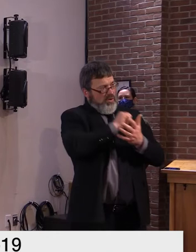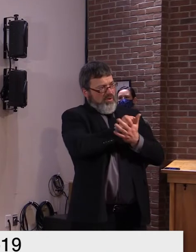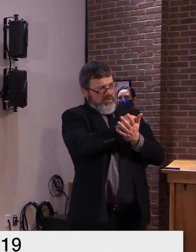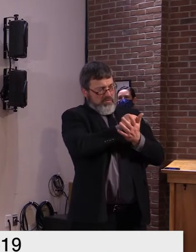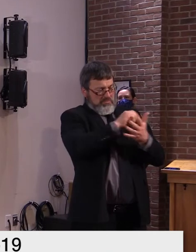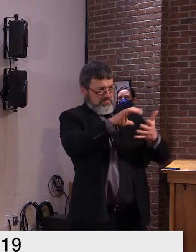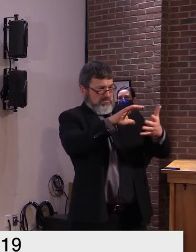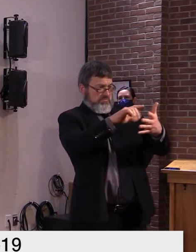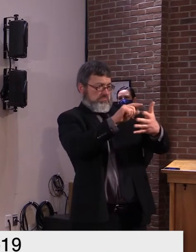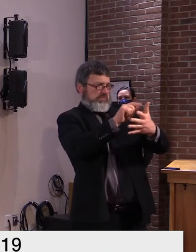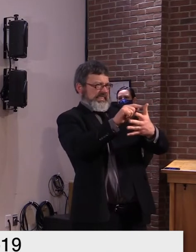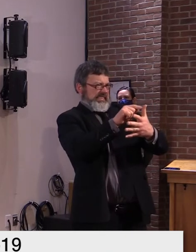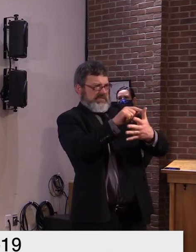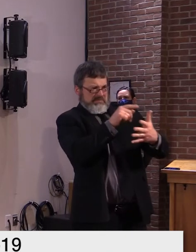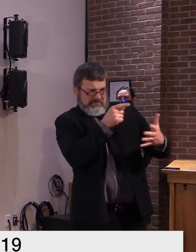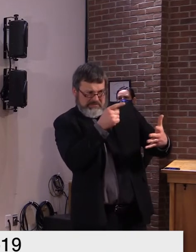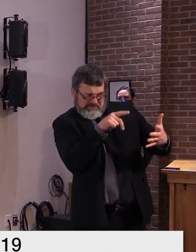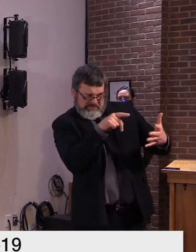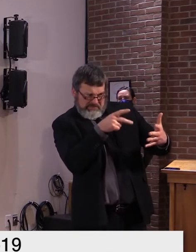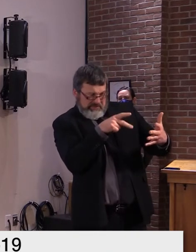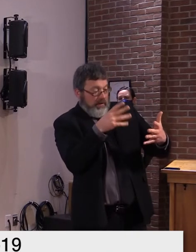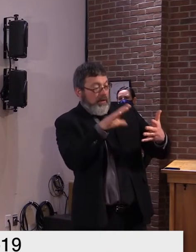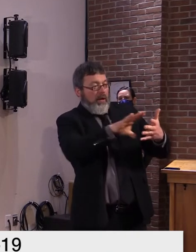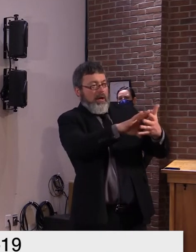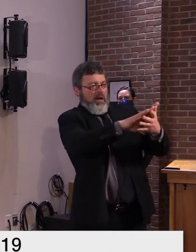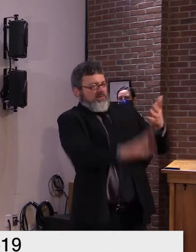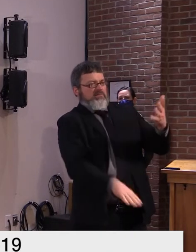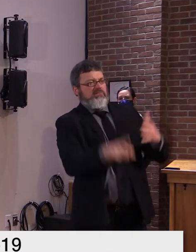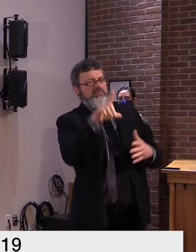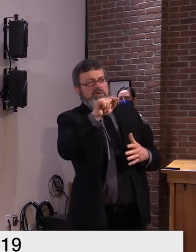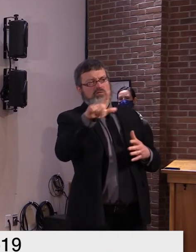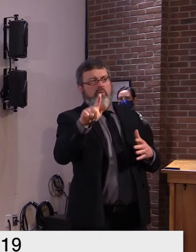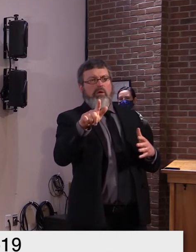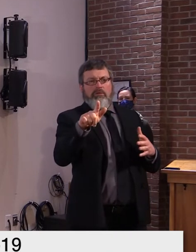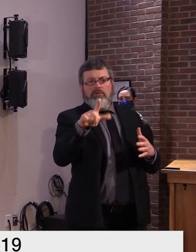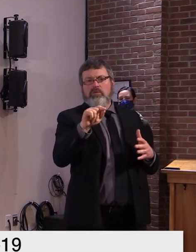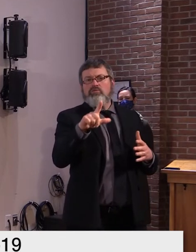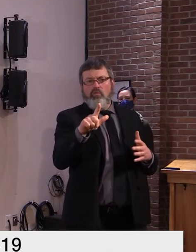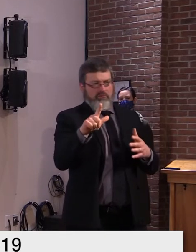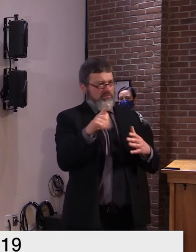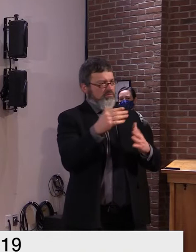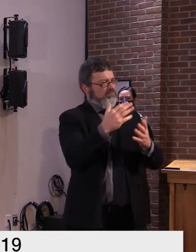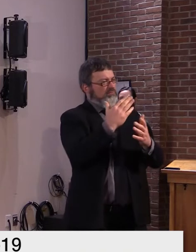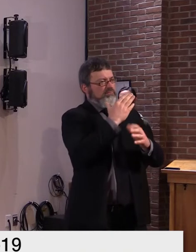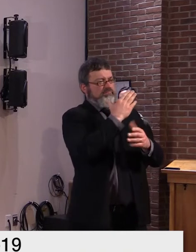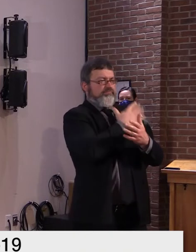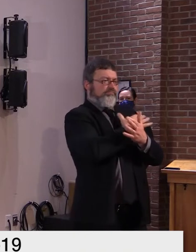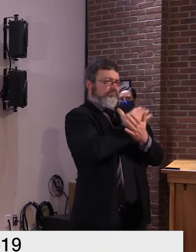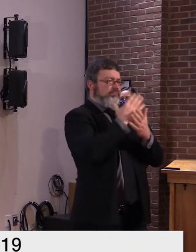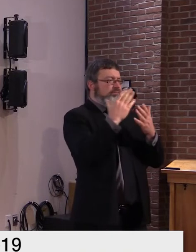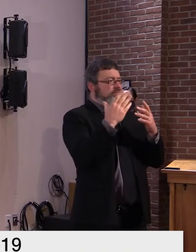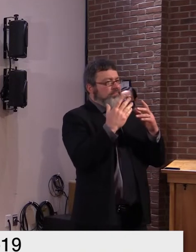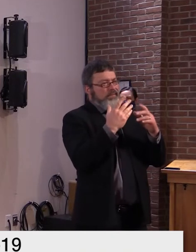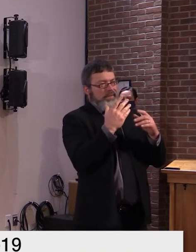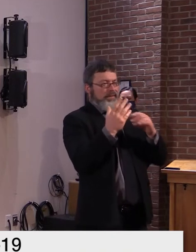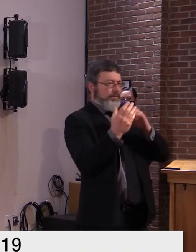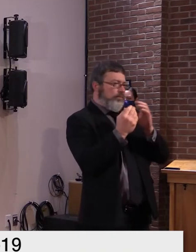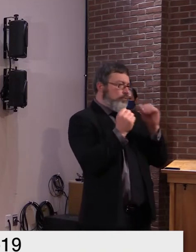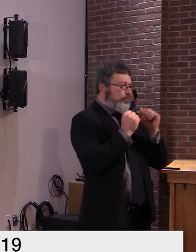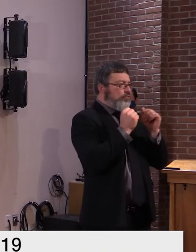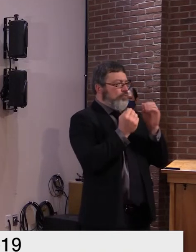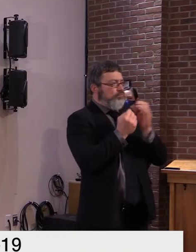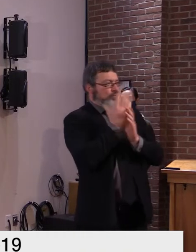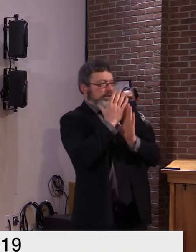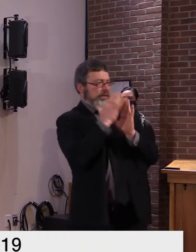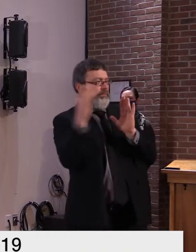before the spring but we'll have to see and sean uh this isn't specific to the um